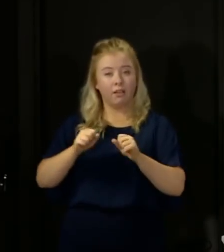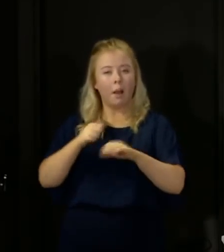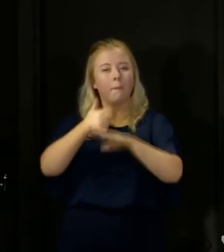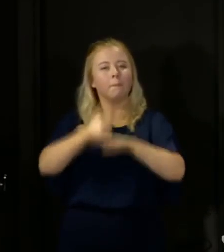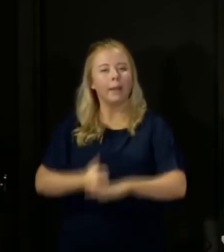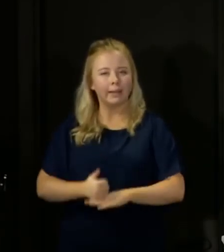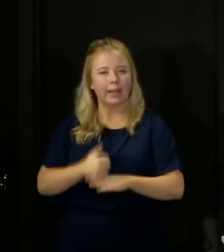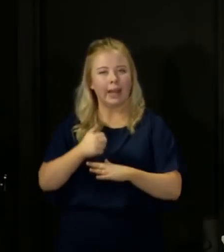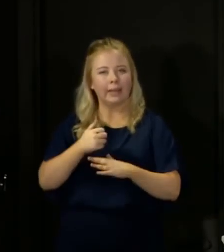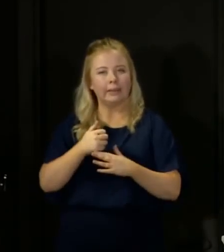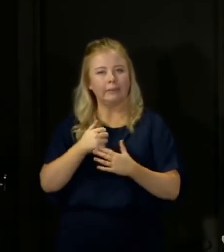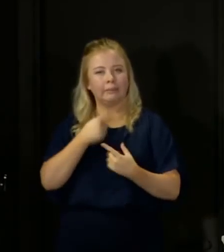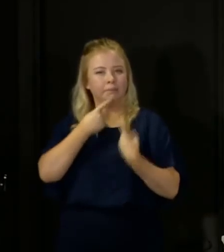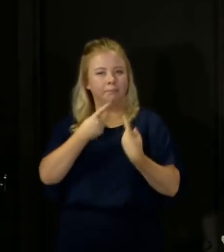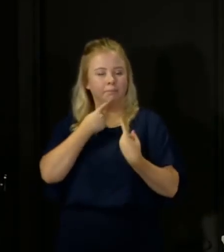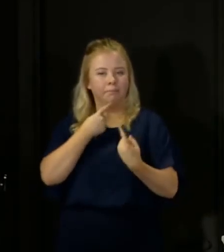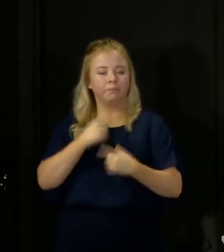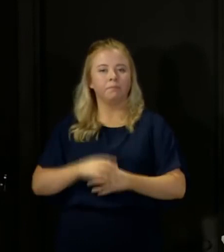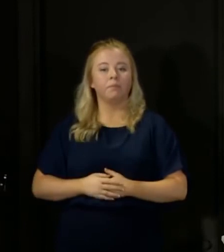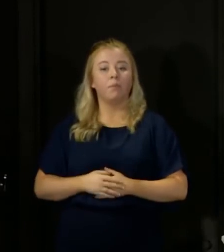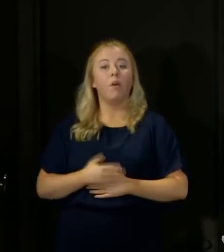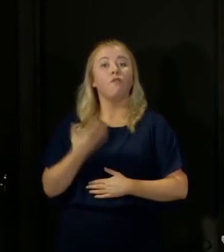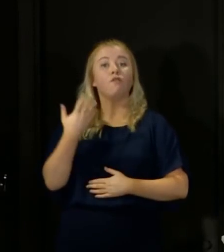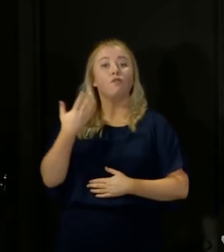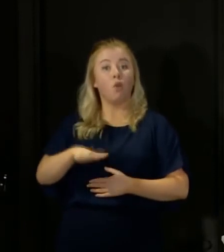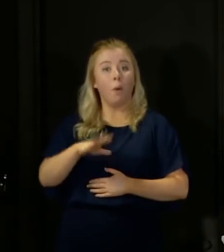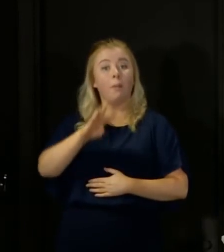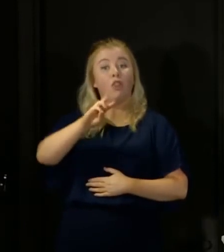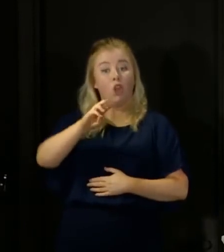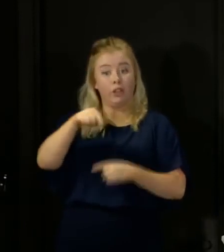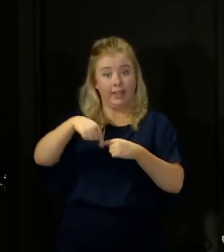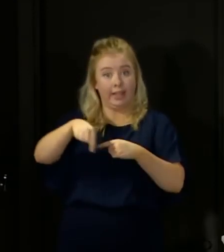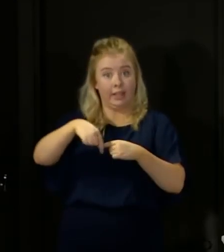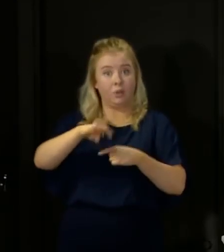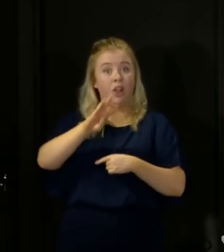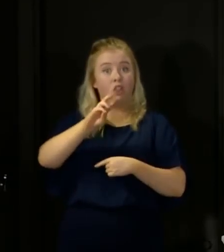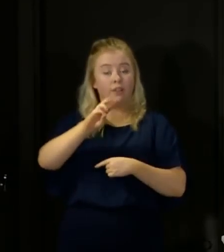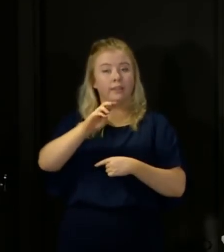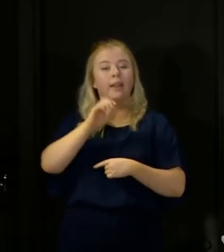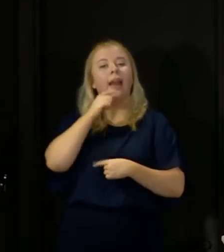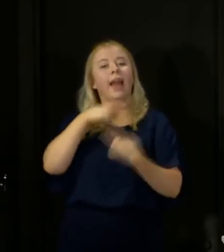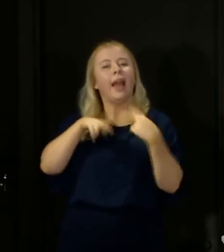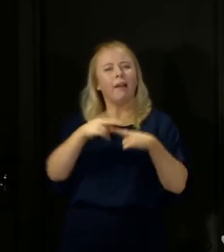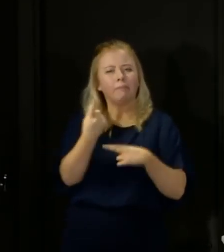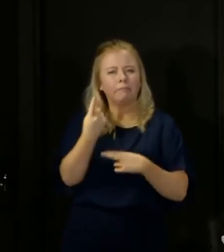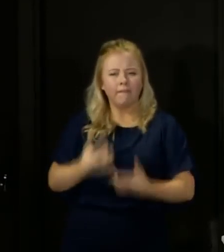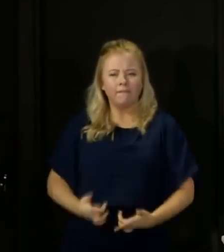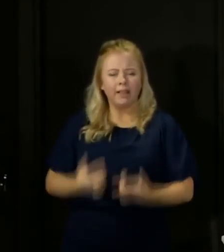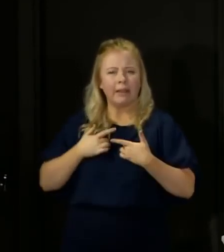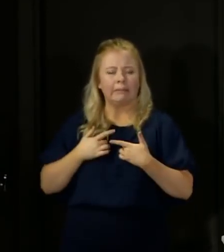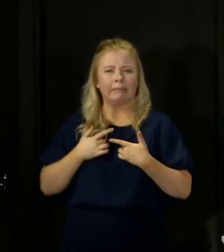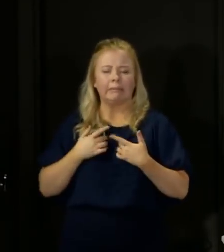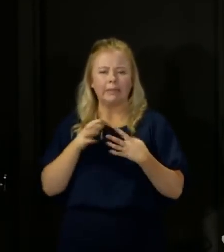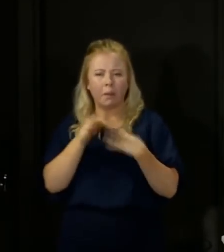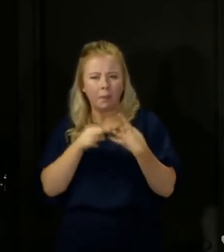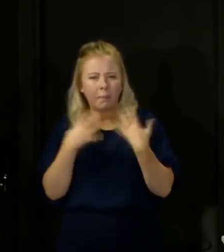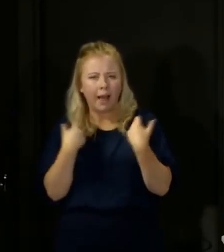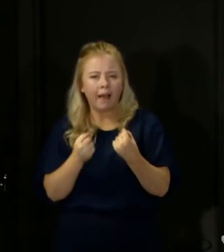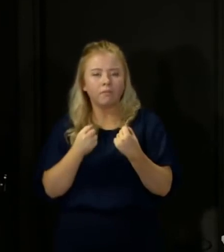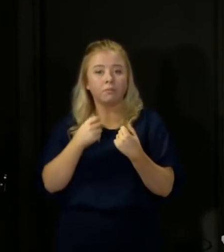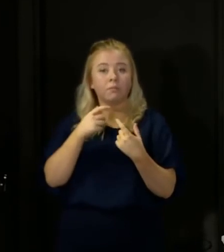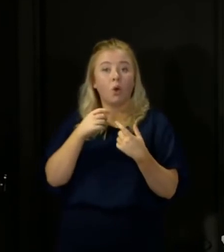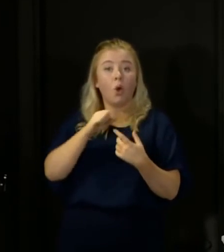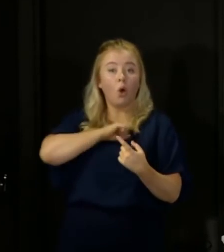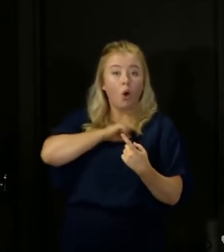Firstly, as of Thursday, we are asking that if you have any of the symptoms of COVID-19, remember that is a cough,